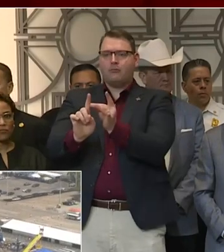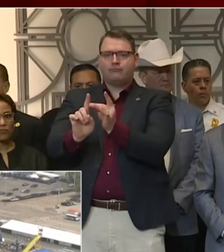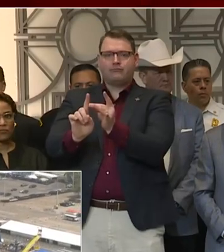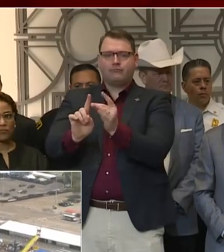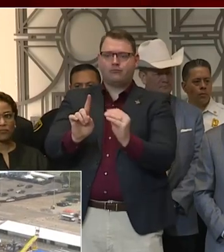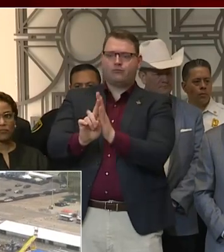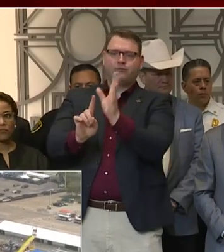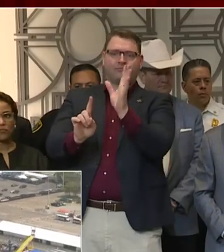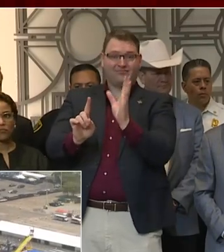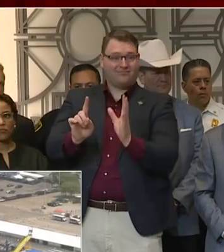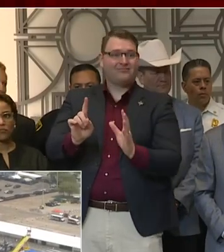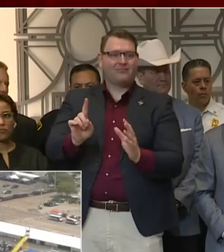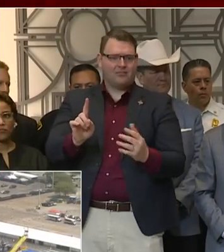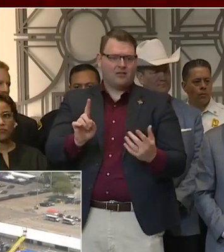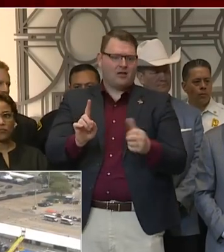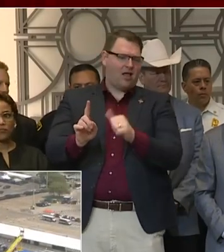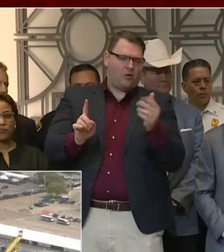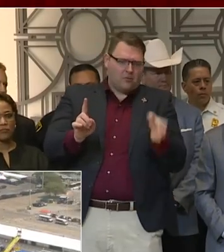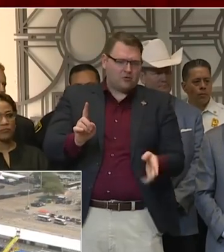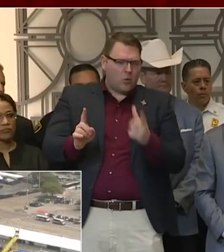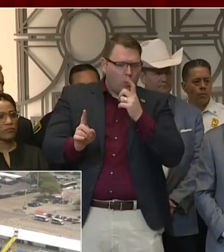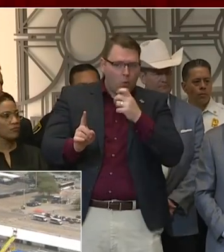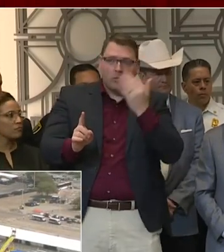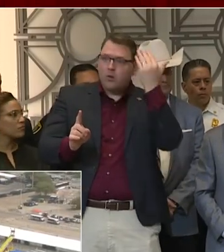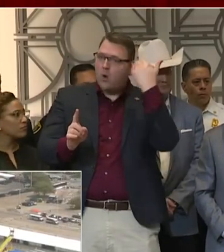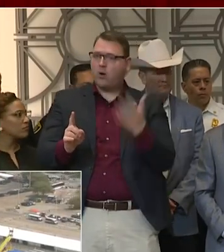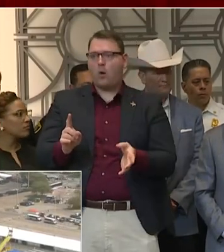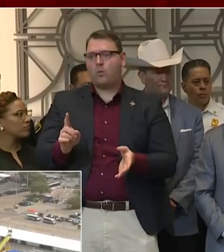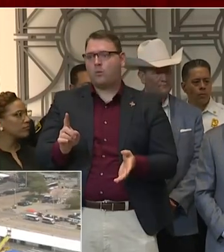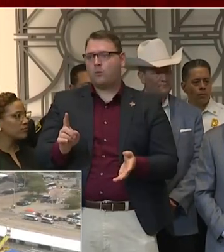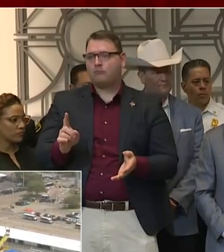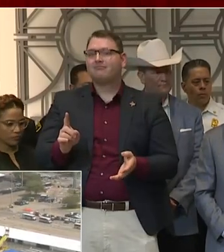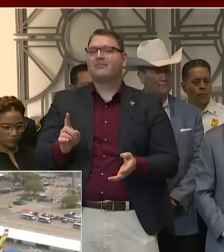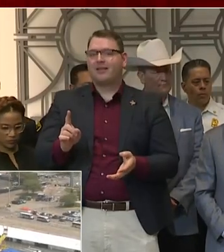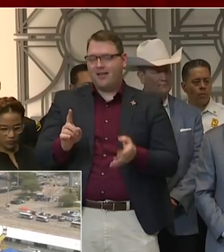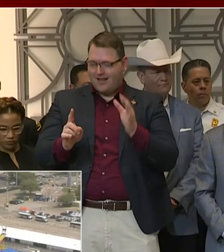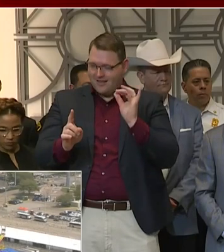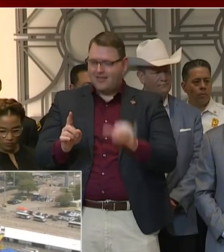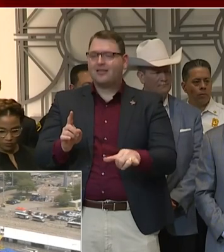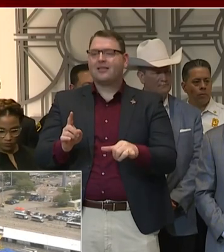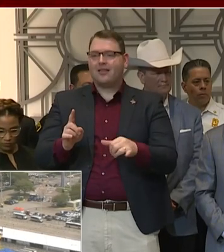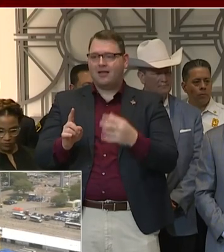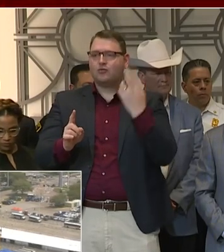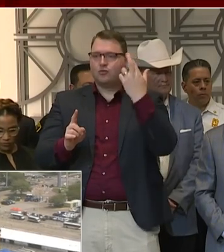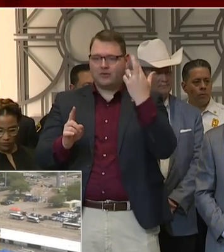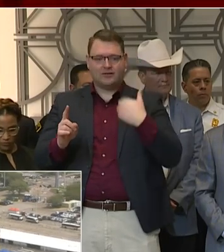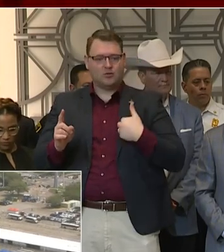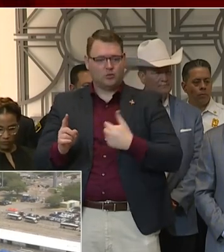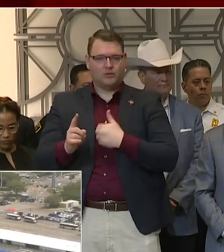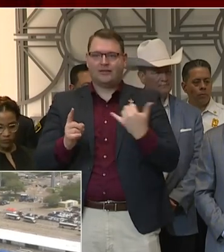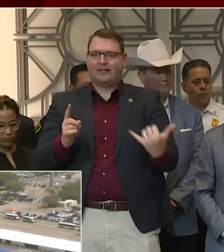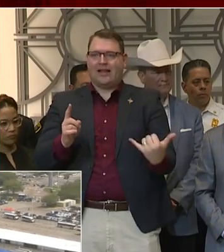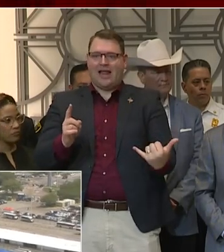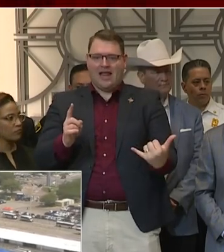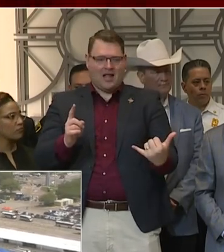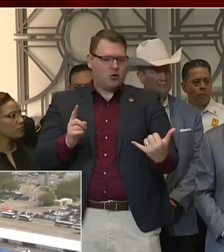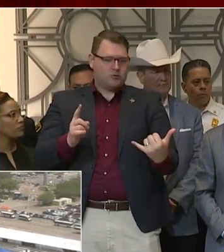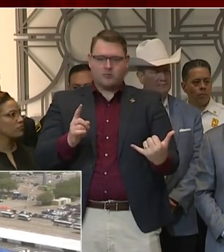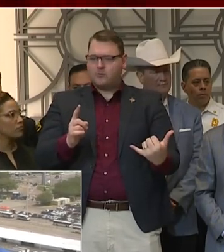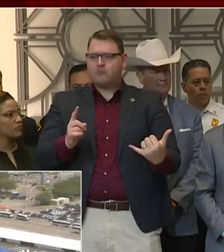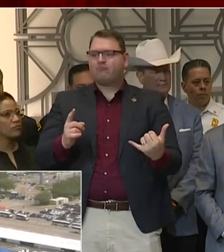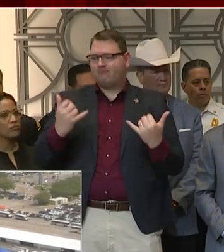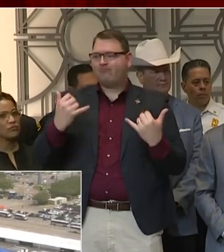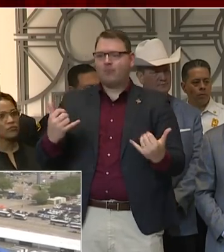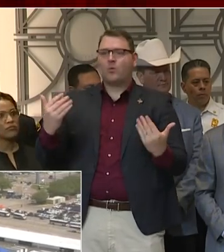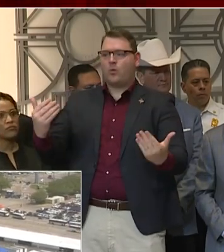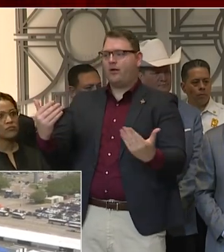people throughout the community who are infected. So that's why we're taking these steps at this point. And as the mayor pointed out, it's really, this is